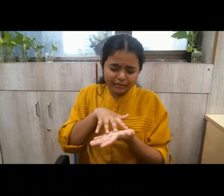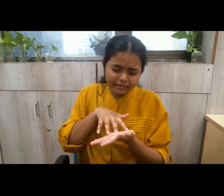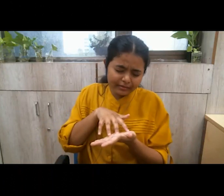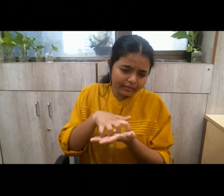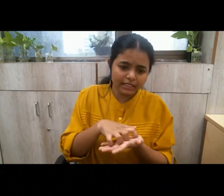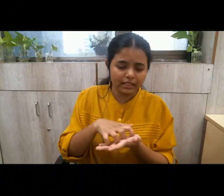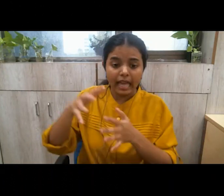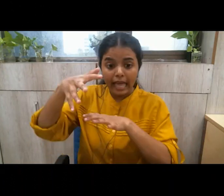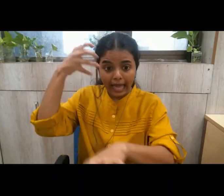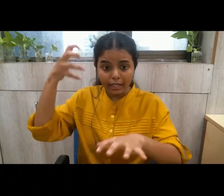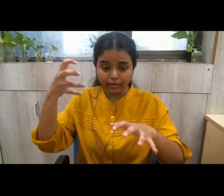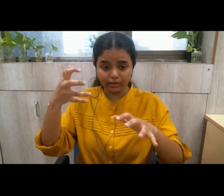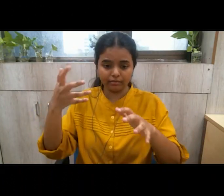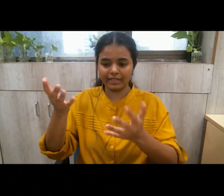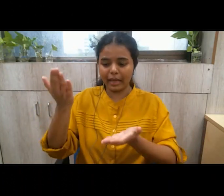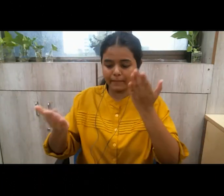all the animals on this planet